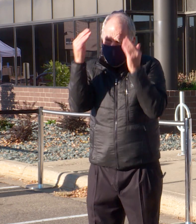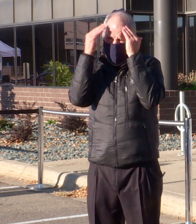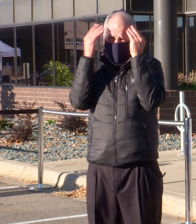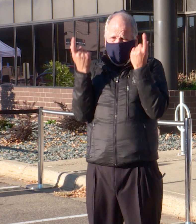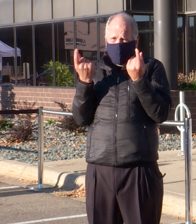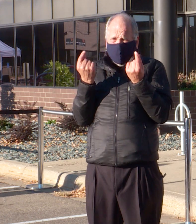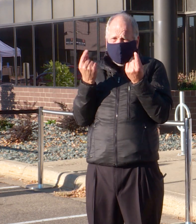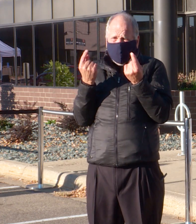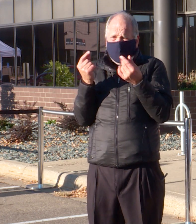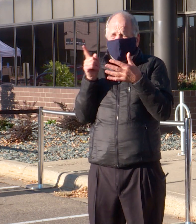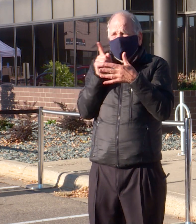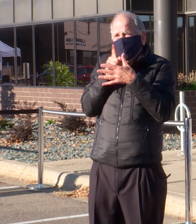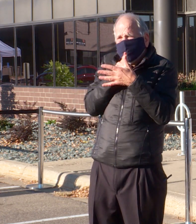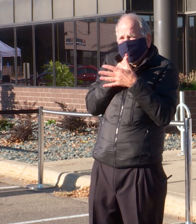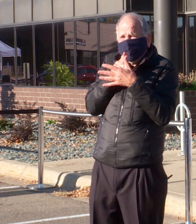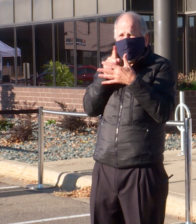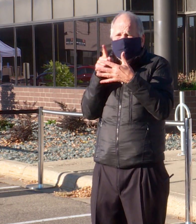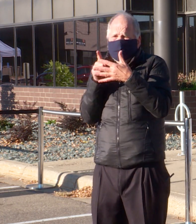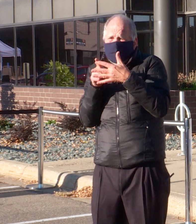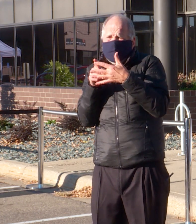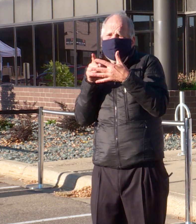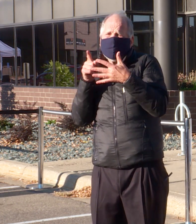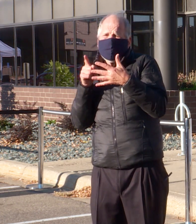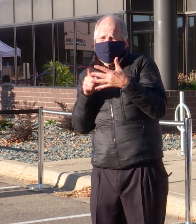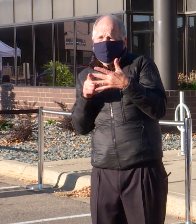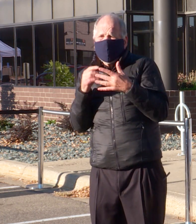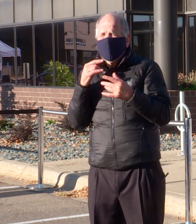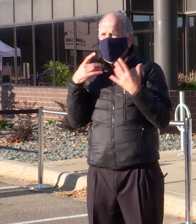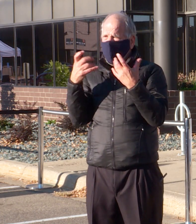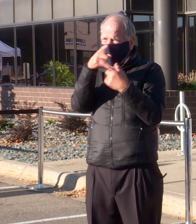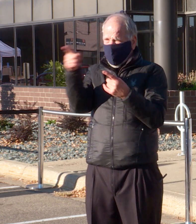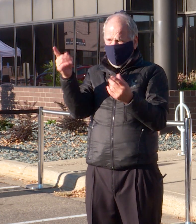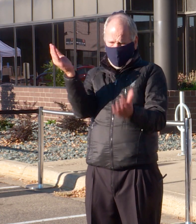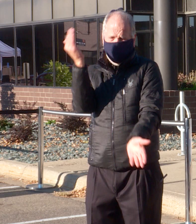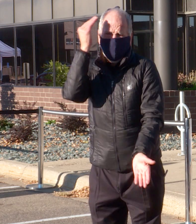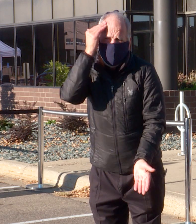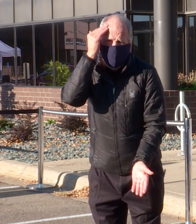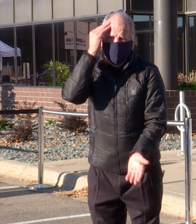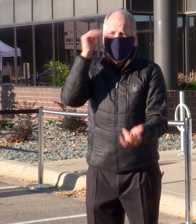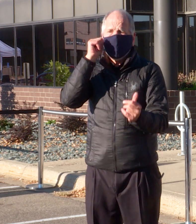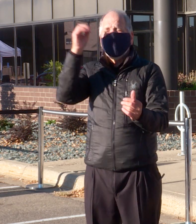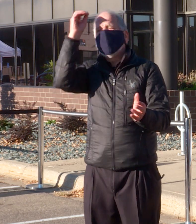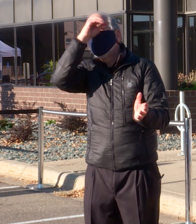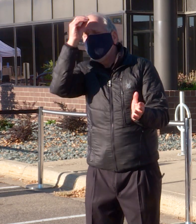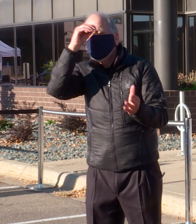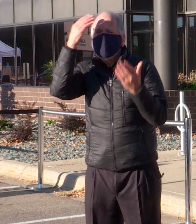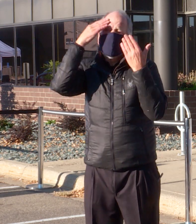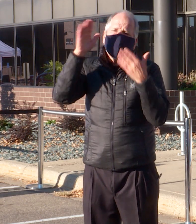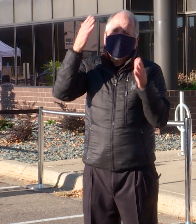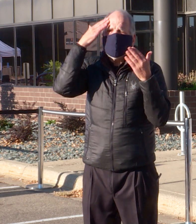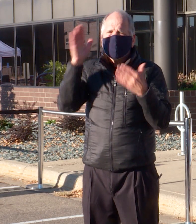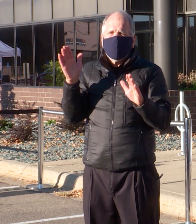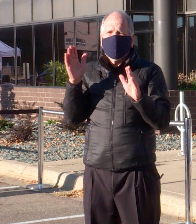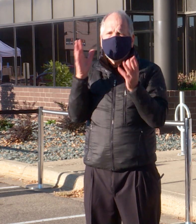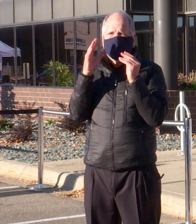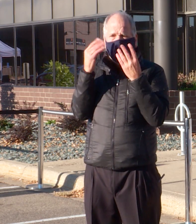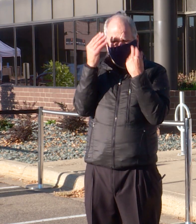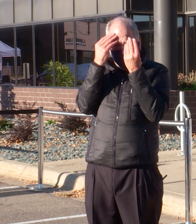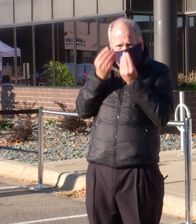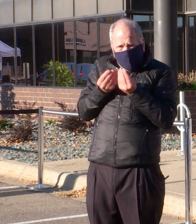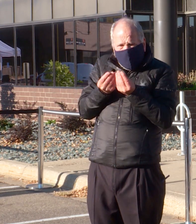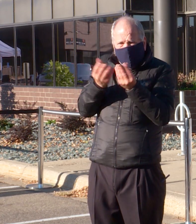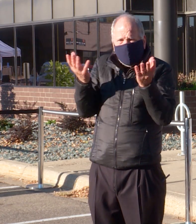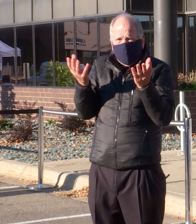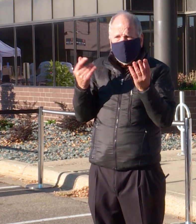correct and accurate information. I am proud to say that we are certified as